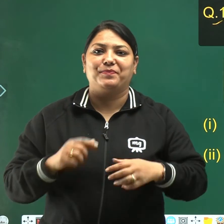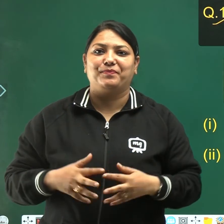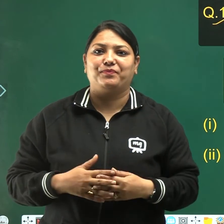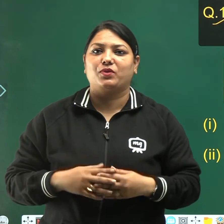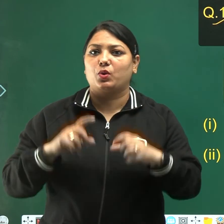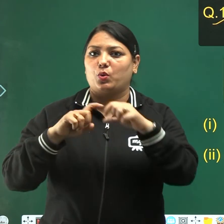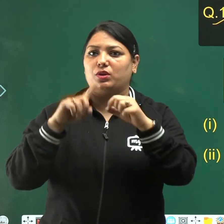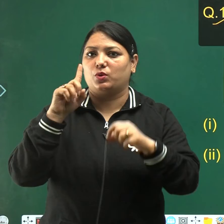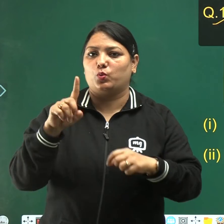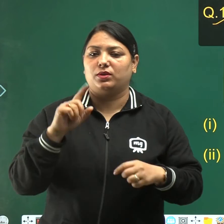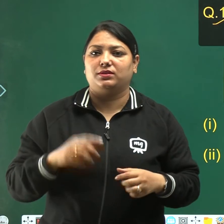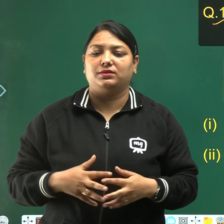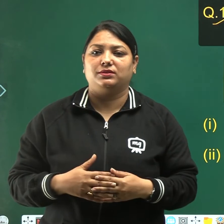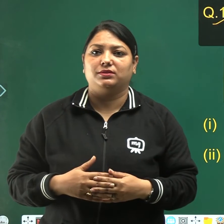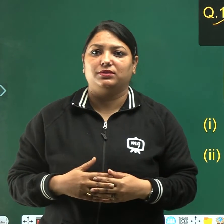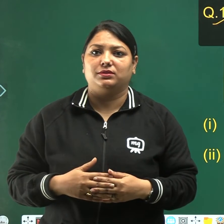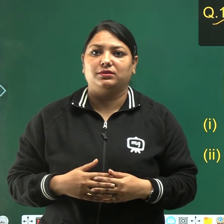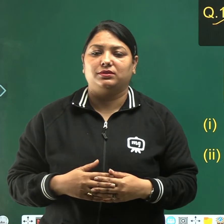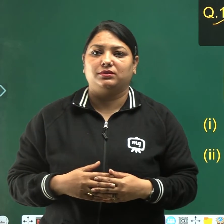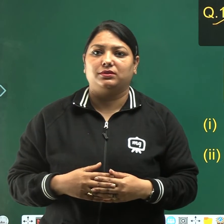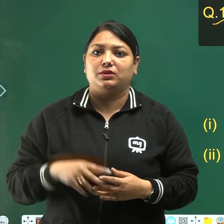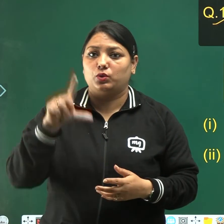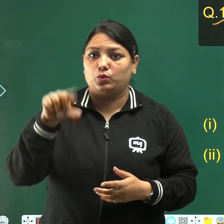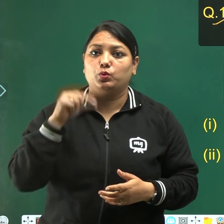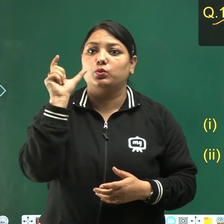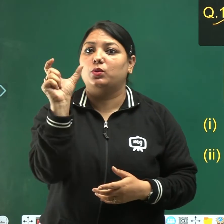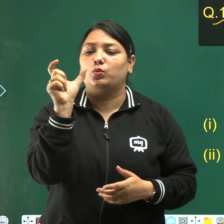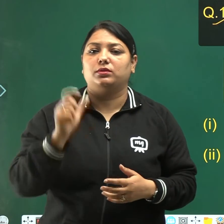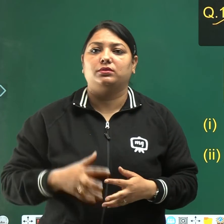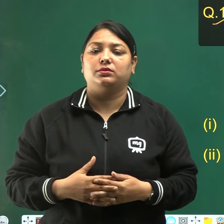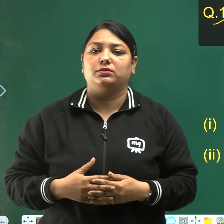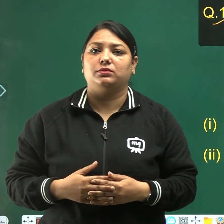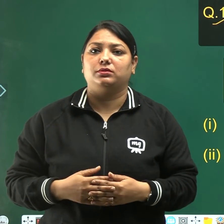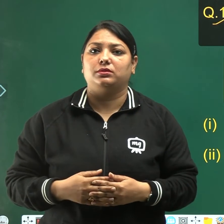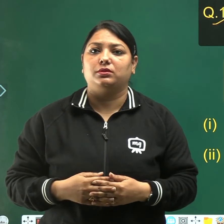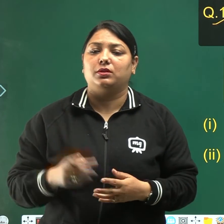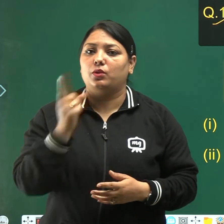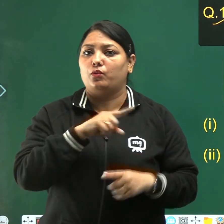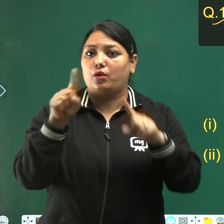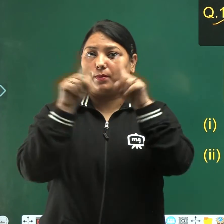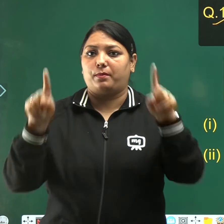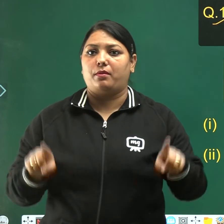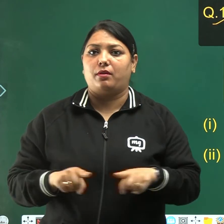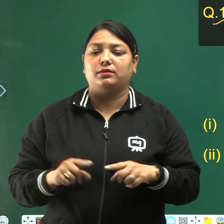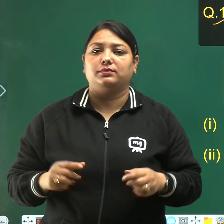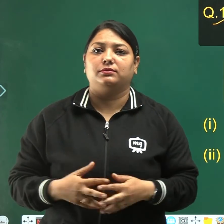Question 1, choose the word from the box